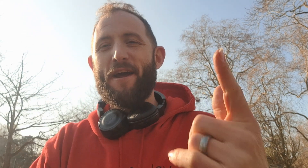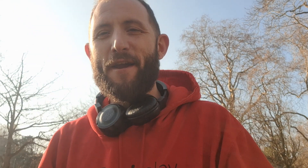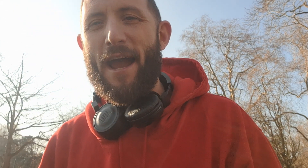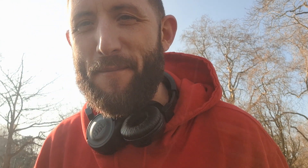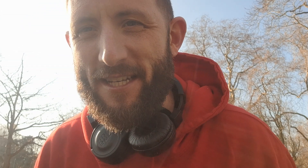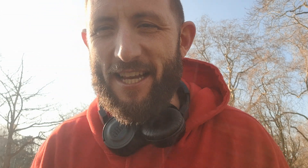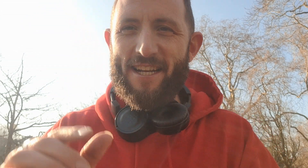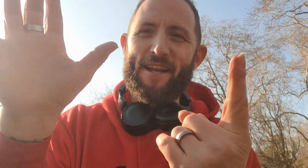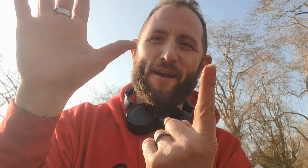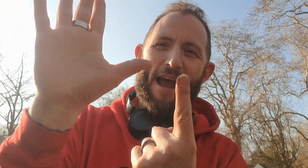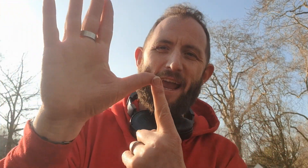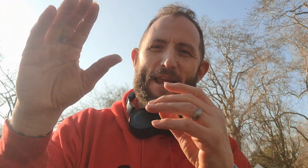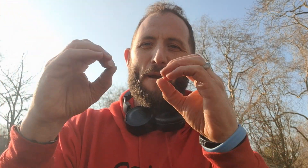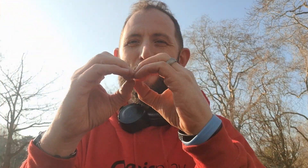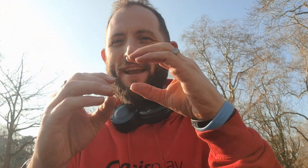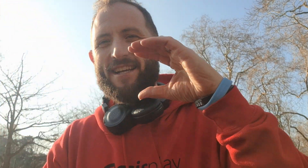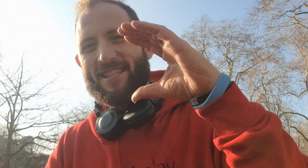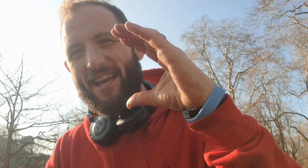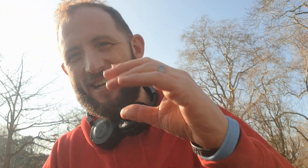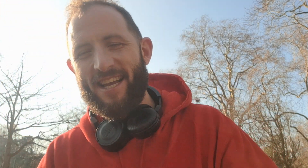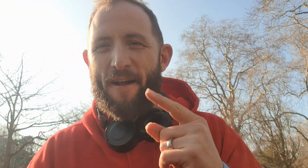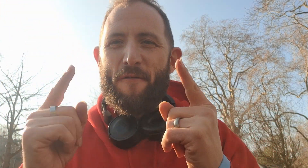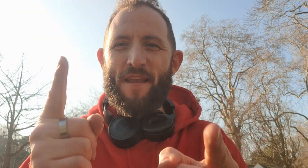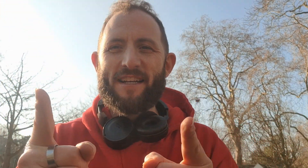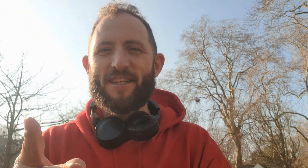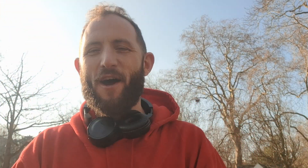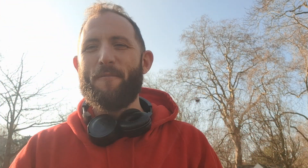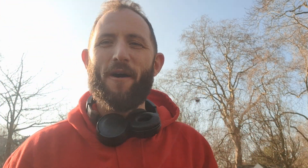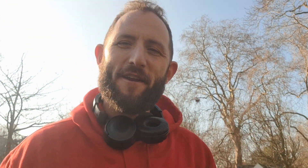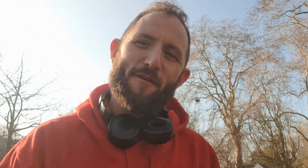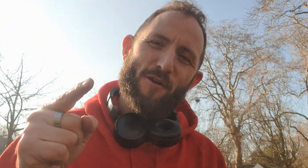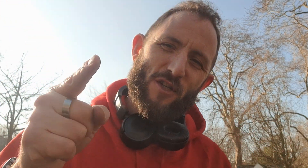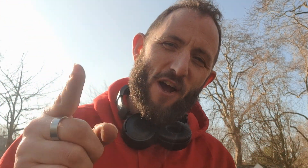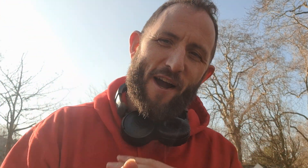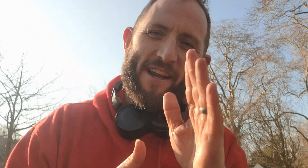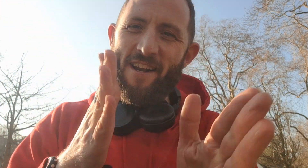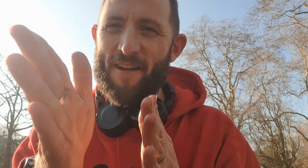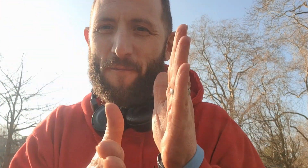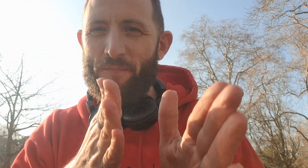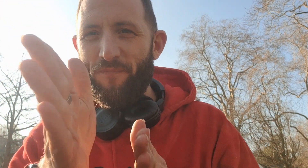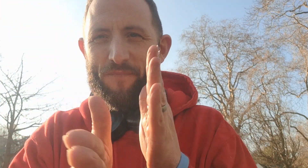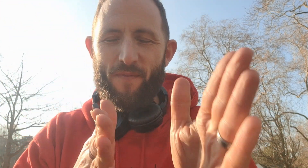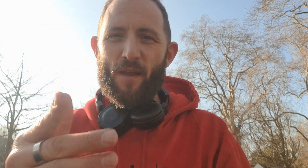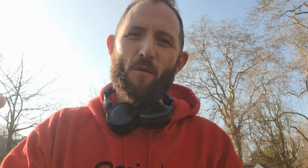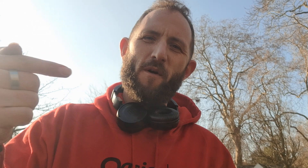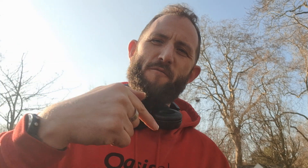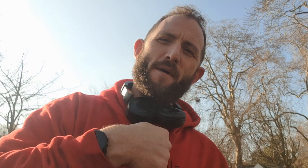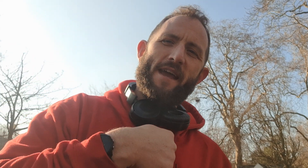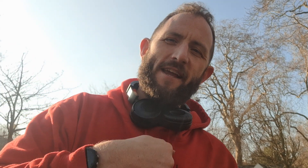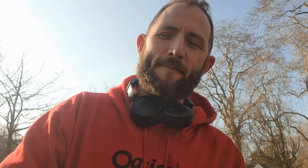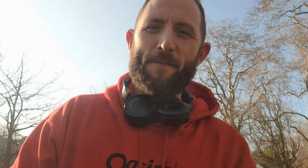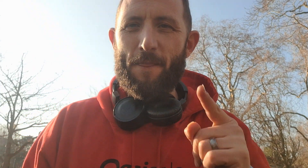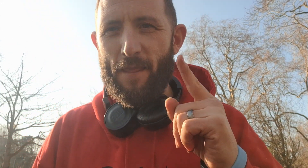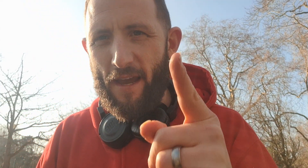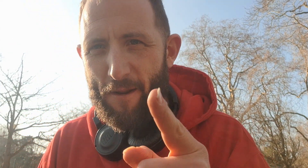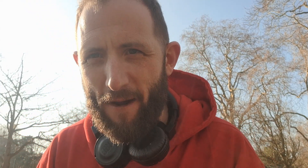know your ABC's now you know your ABC's next time why don't you sign with me anyway